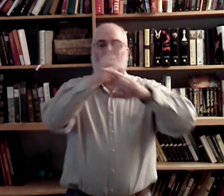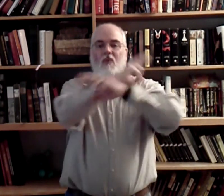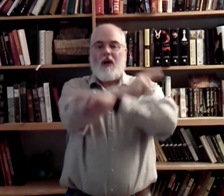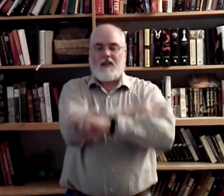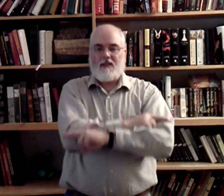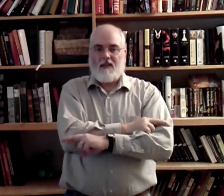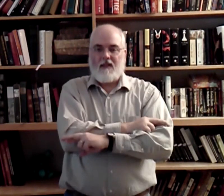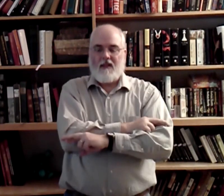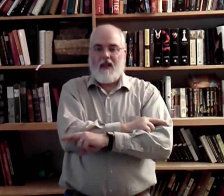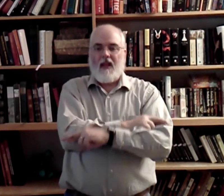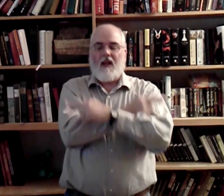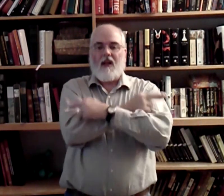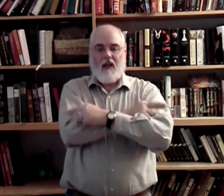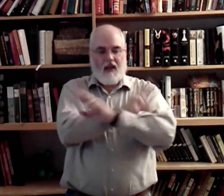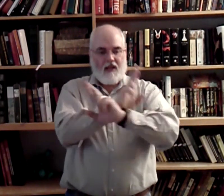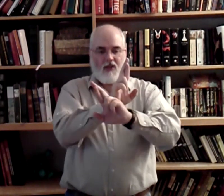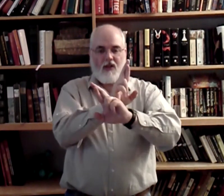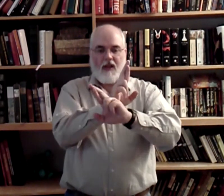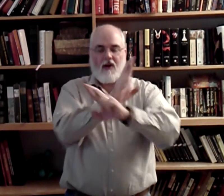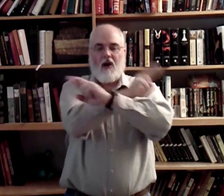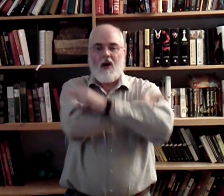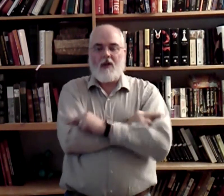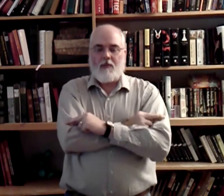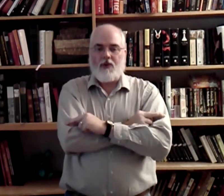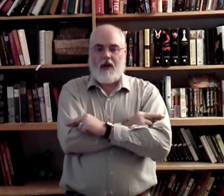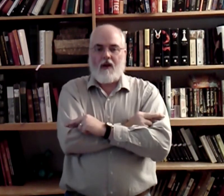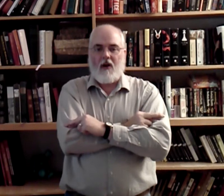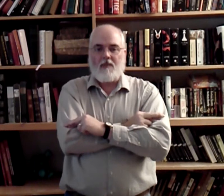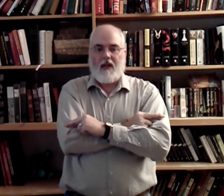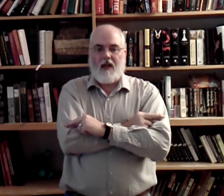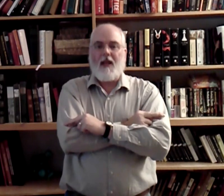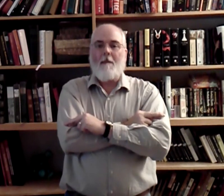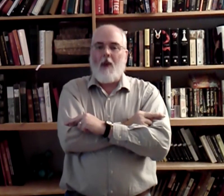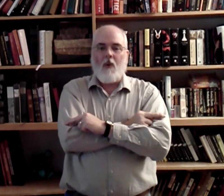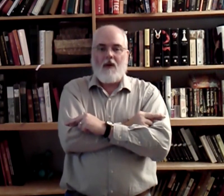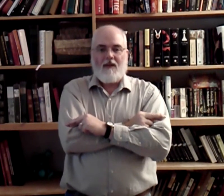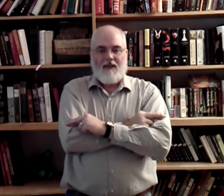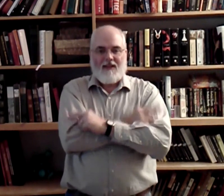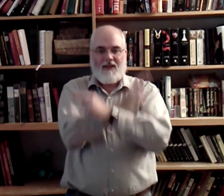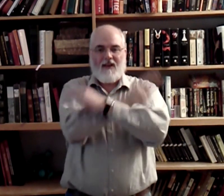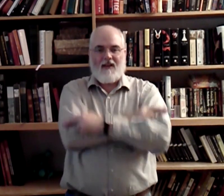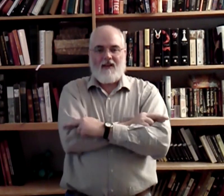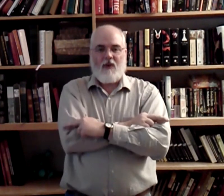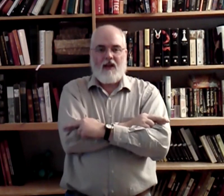Rest. It's the letter R. Just put your arms at akimbo. Alright? Rest.